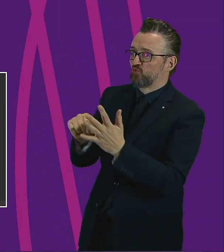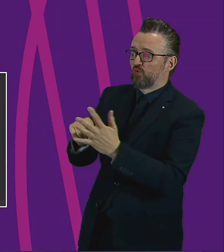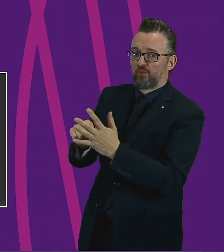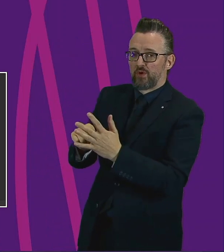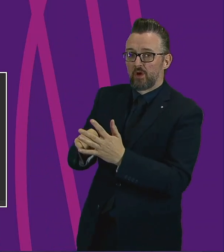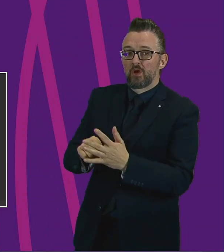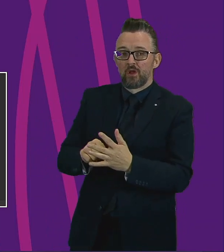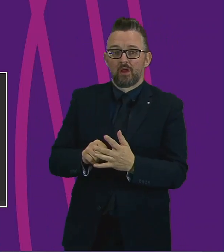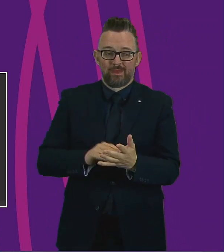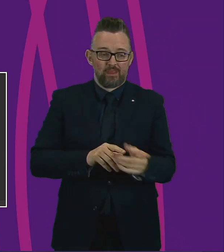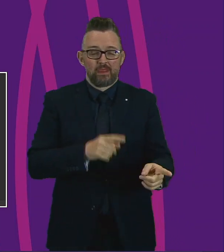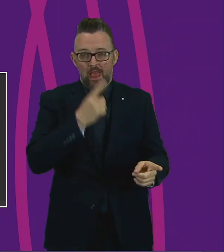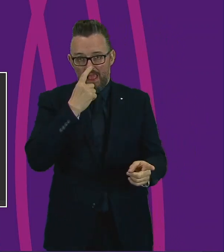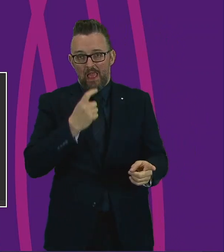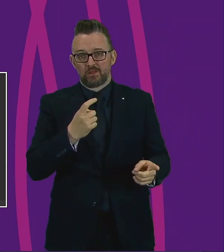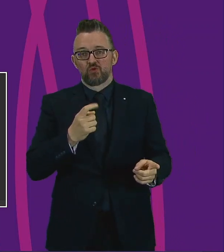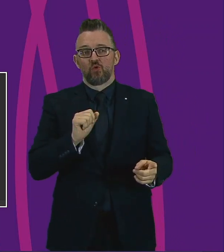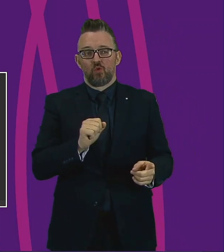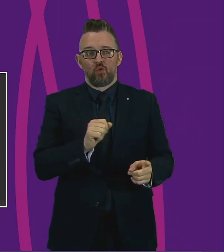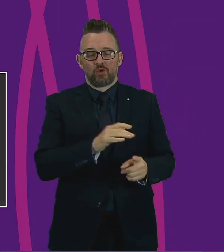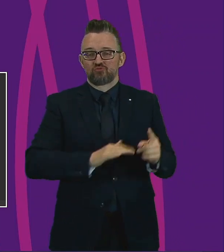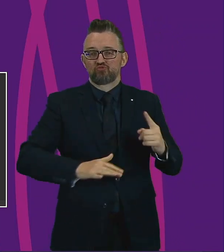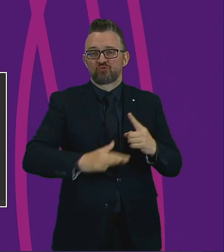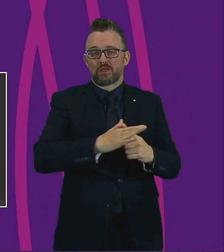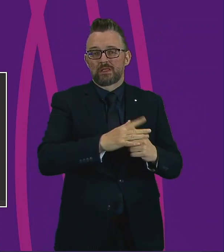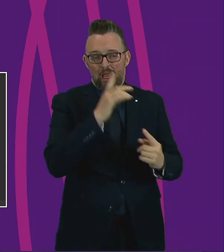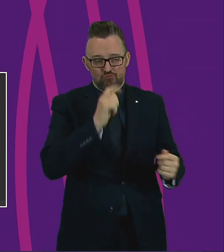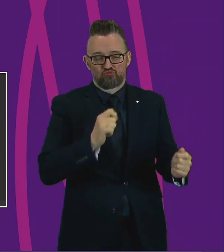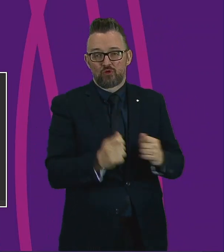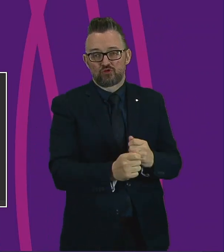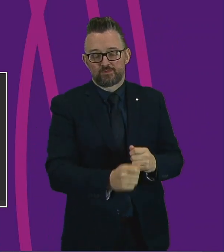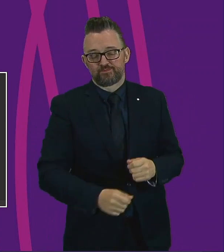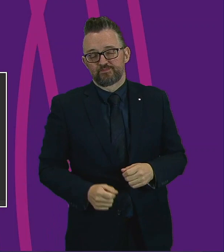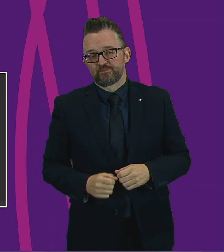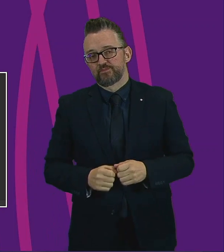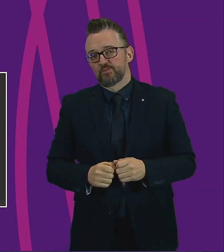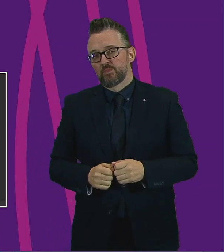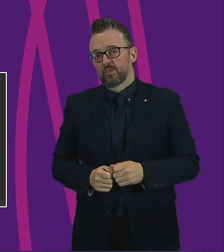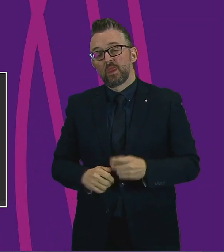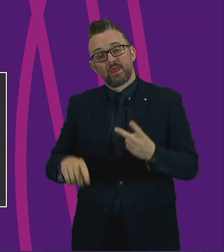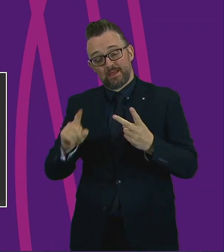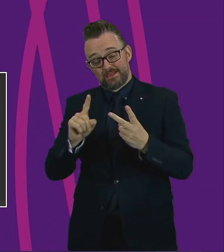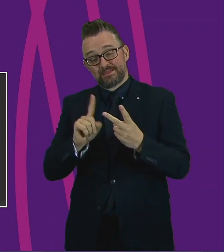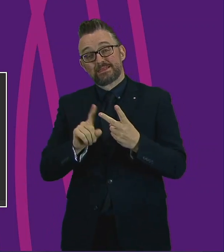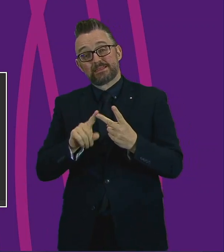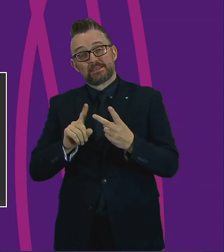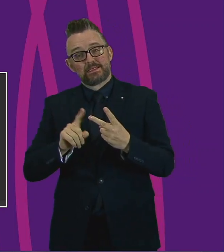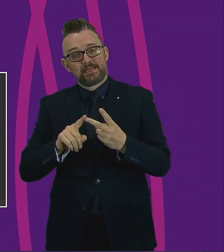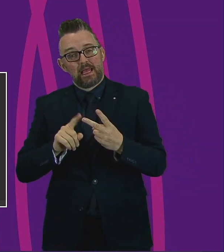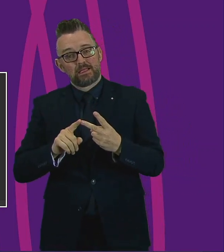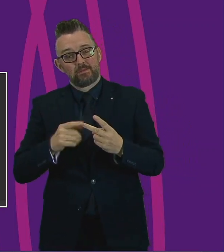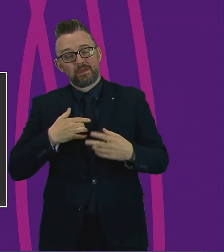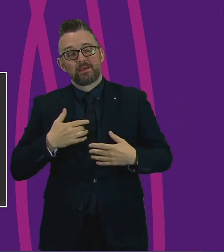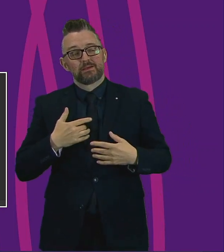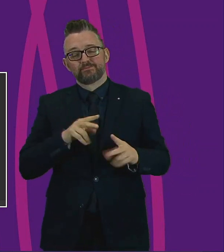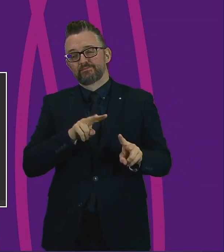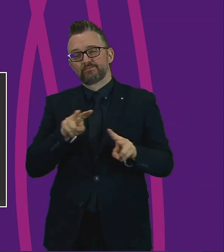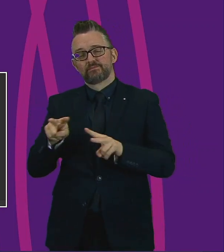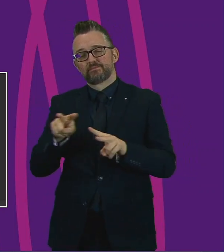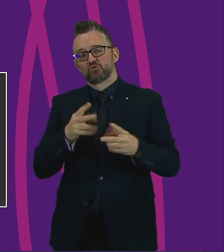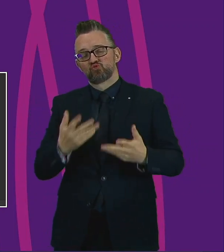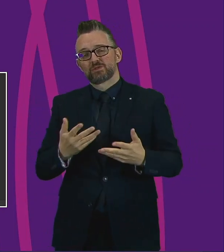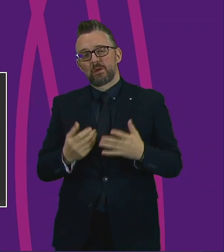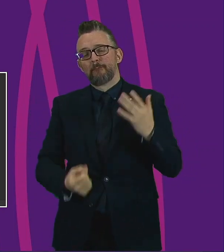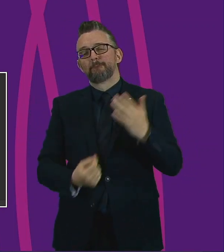make a difference within their society? The second theme that has come clearly out of today's debate is